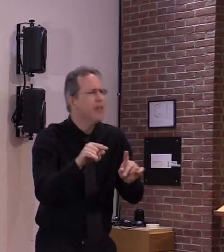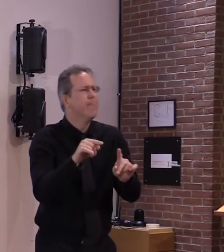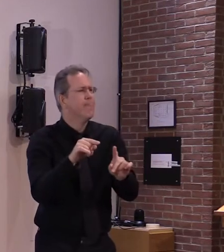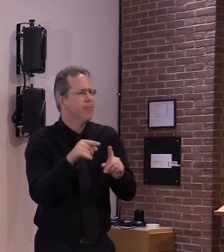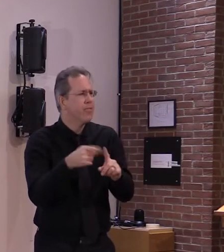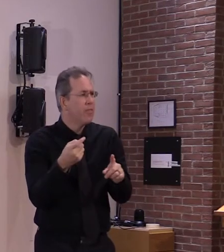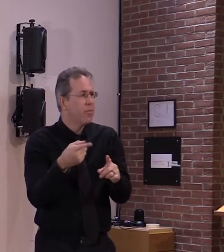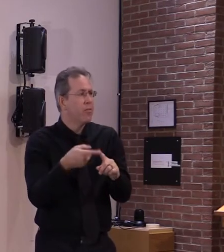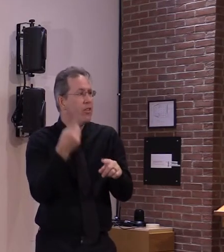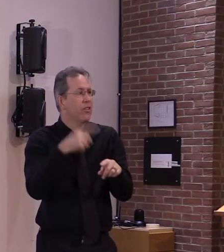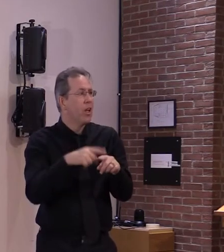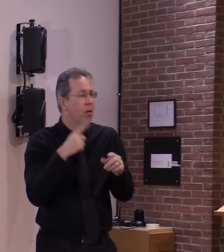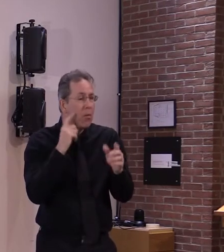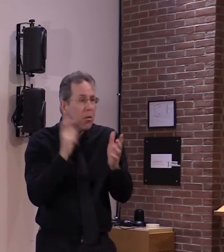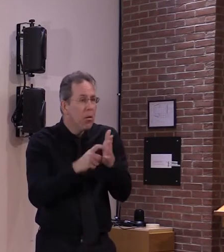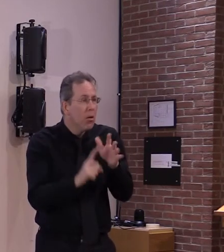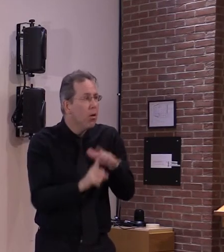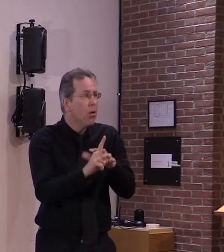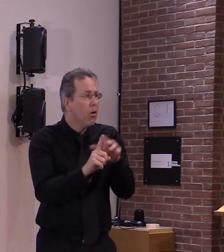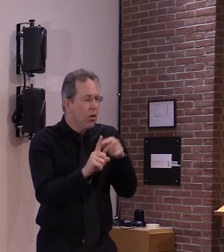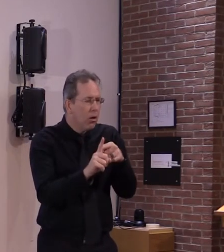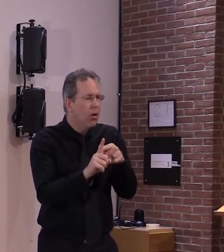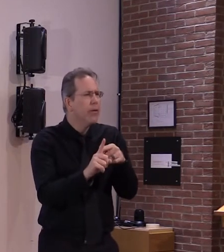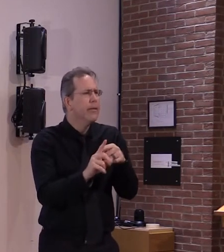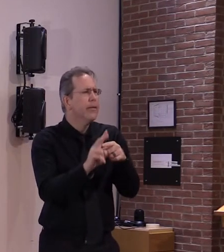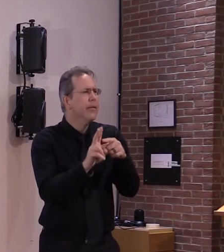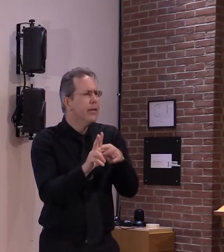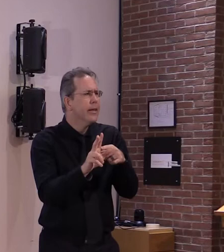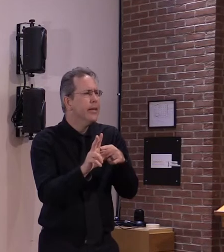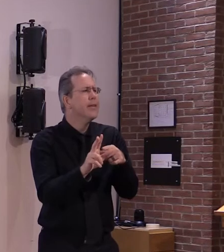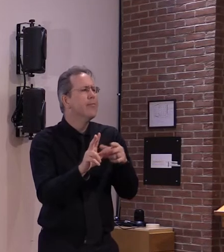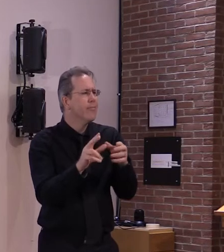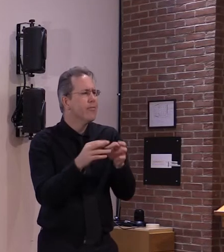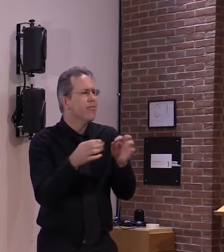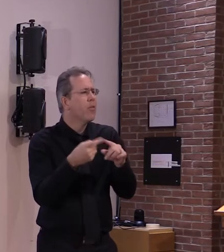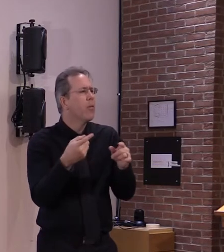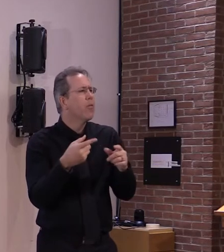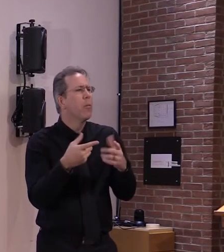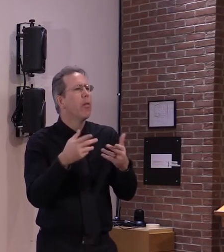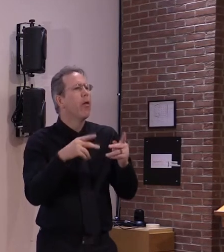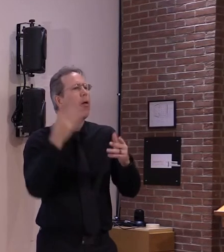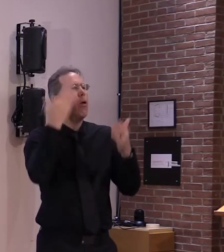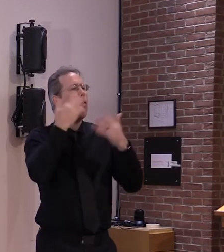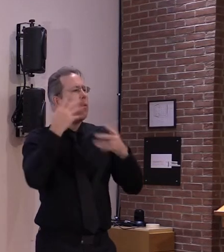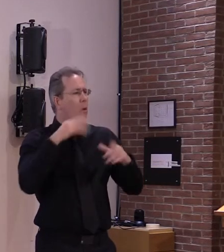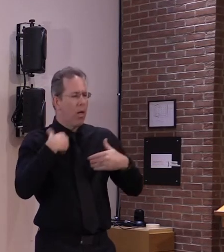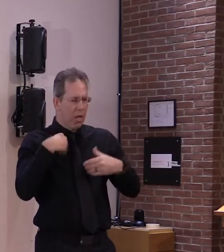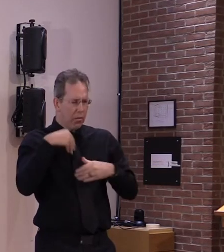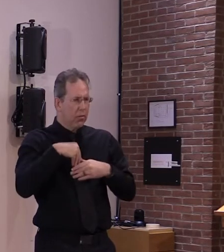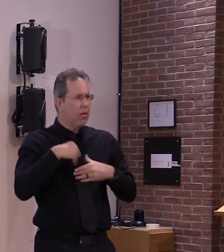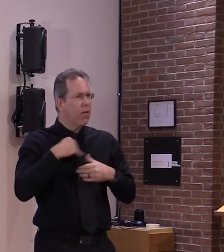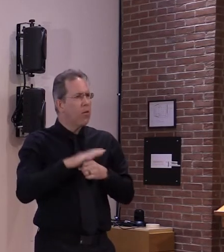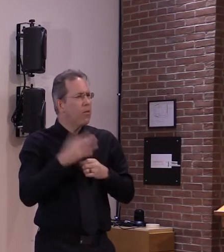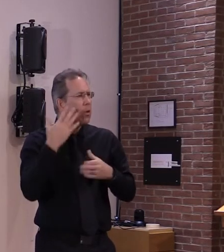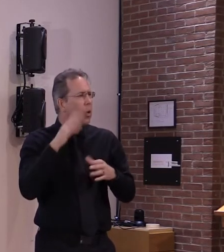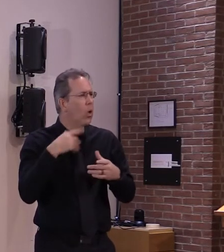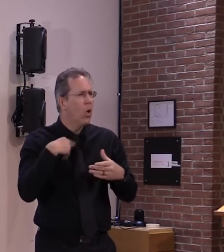unfortunately more people are incubating than you realize and you follow over time and you find more